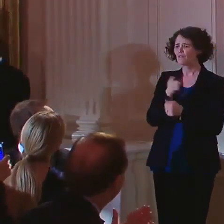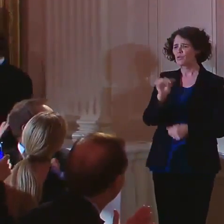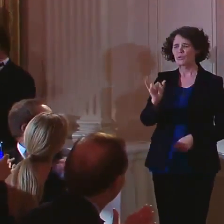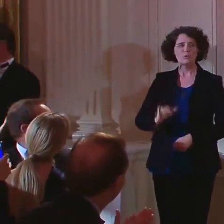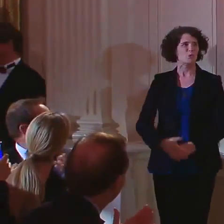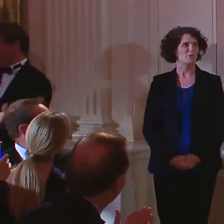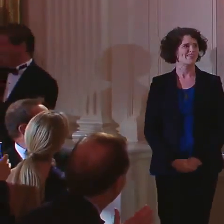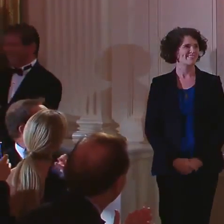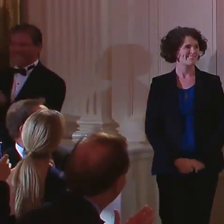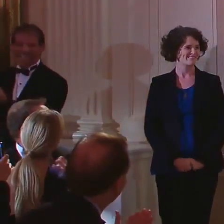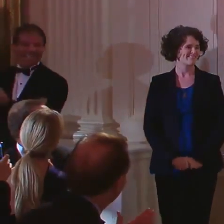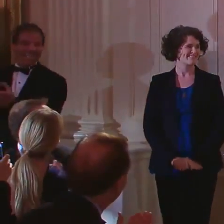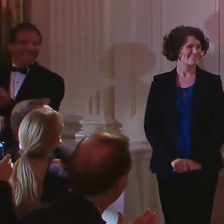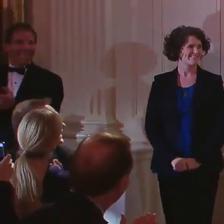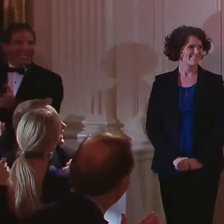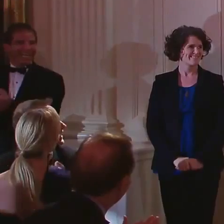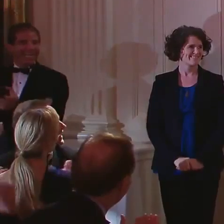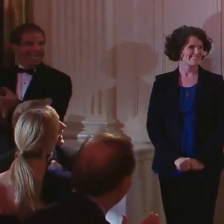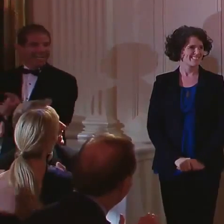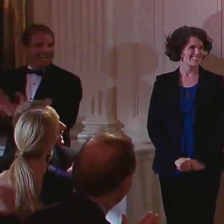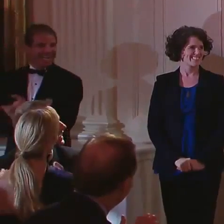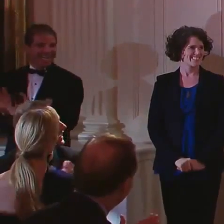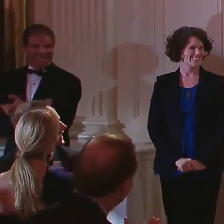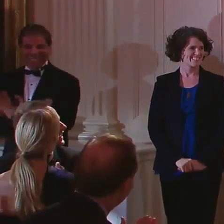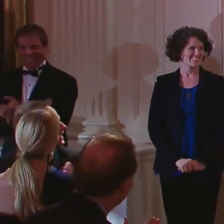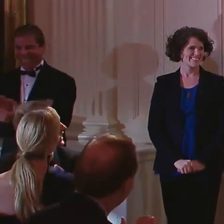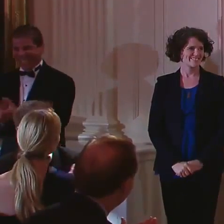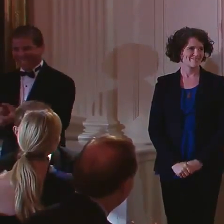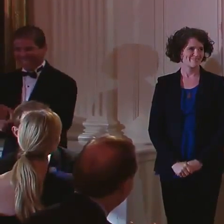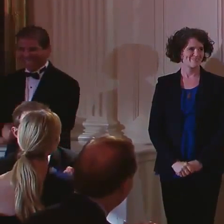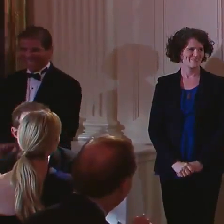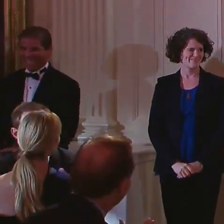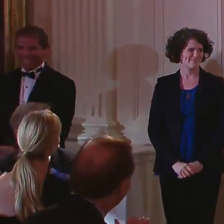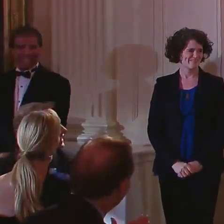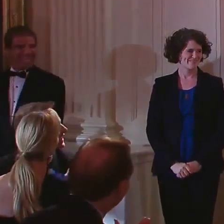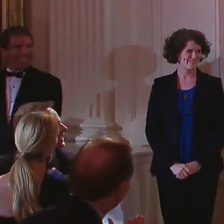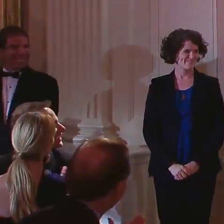you. I love you. President Oh, yeah.